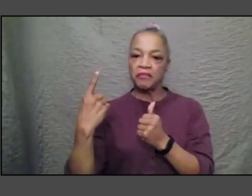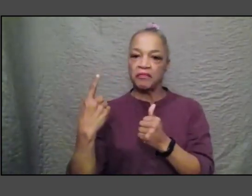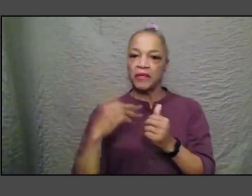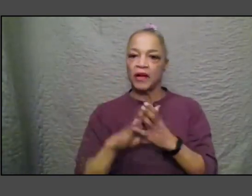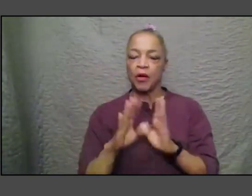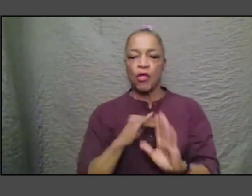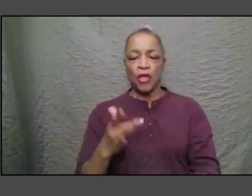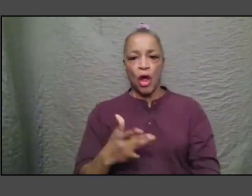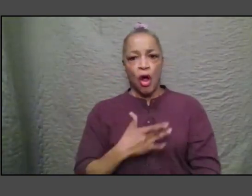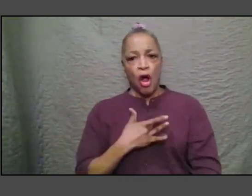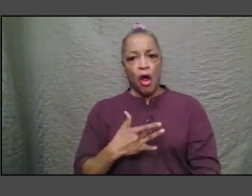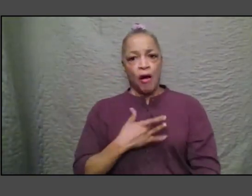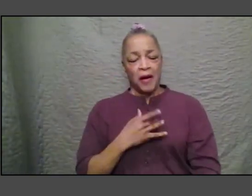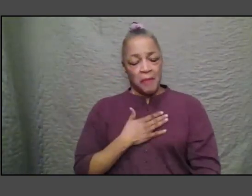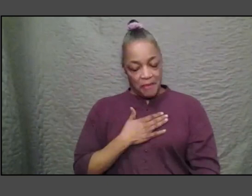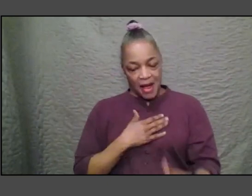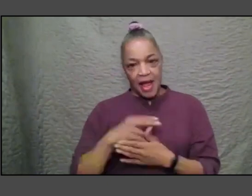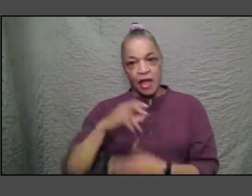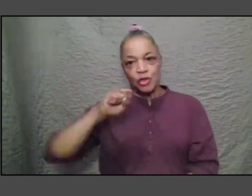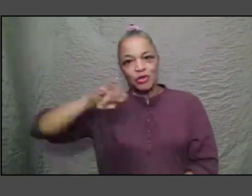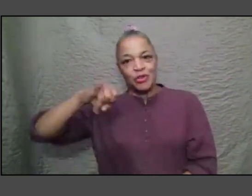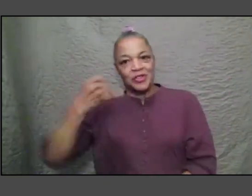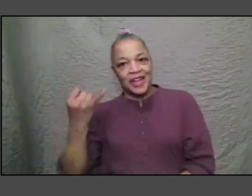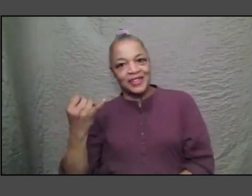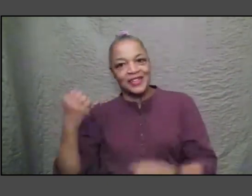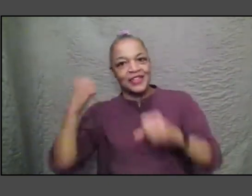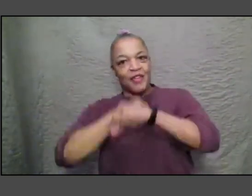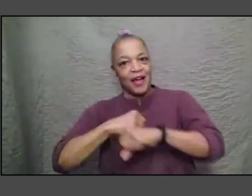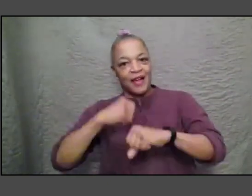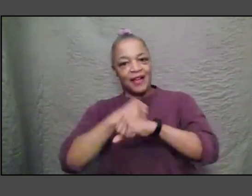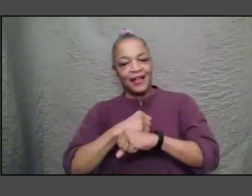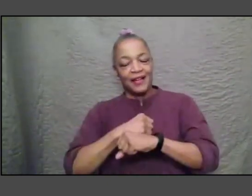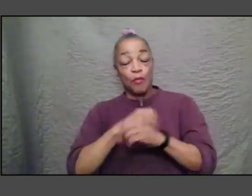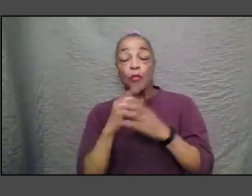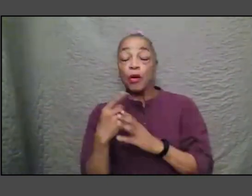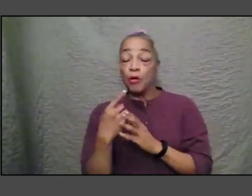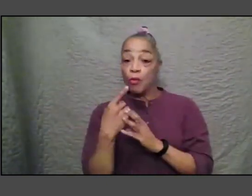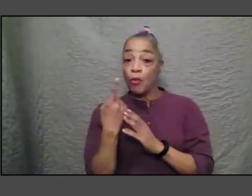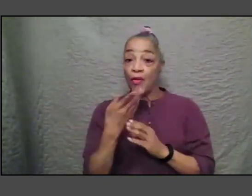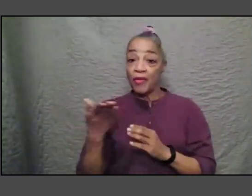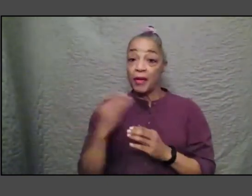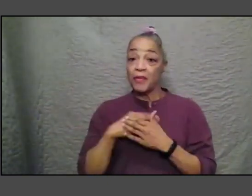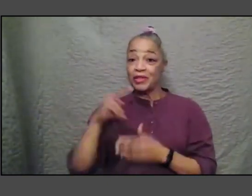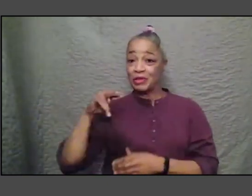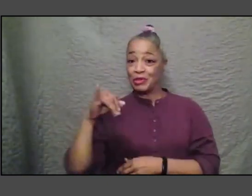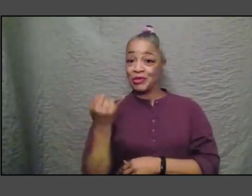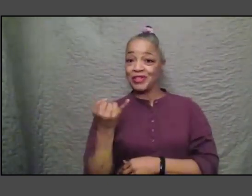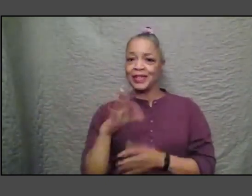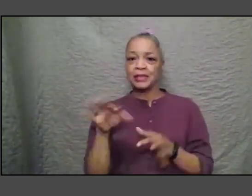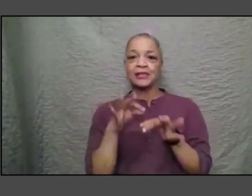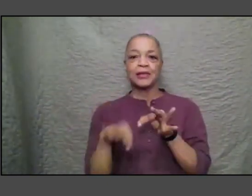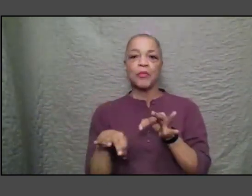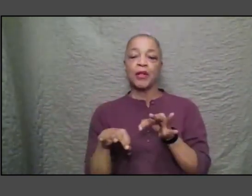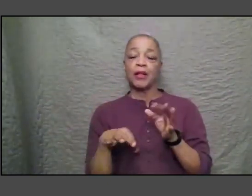social justice fighting but i must say the one thing that my jerseyness is pretty simple new jersey taught me how to fight